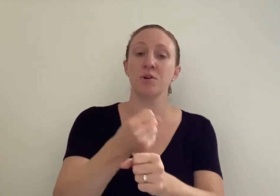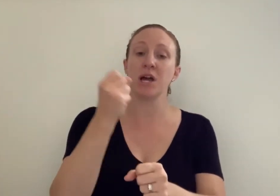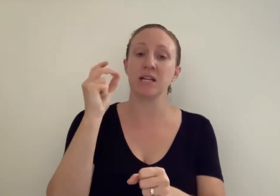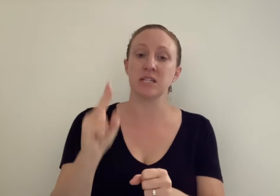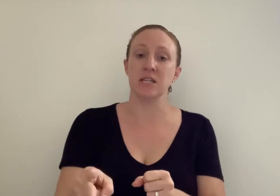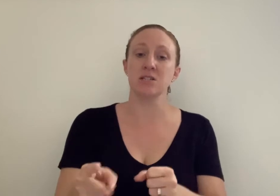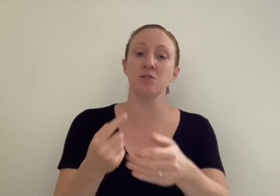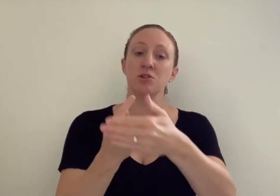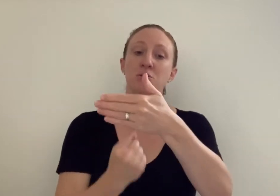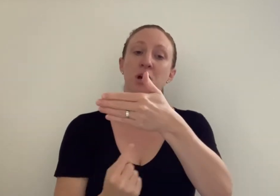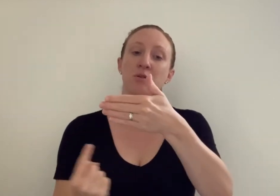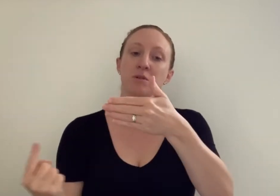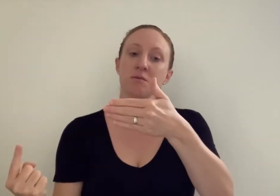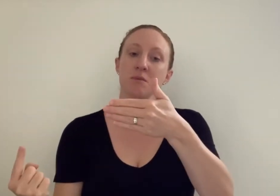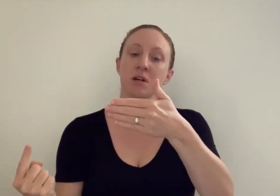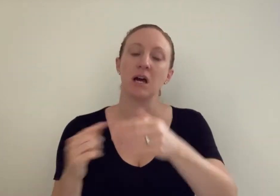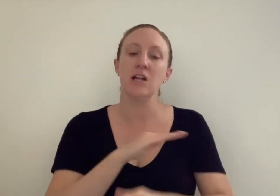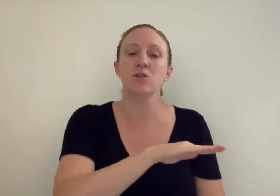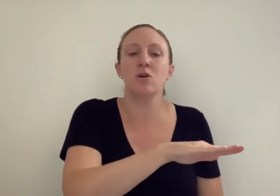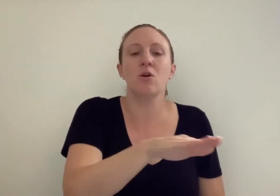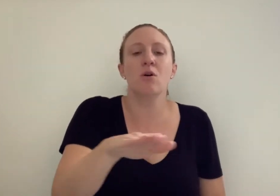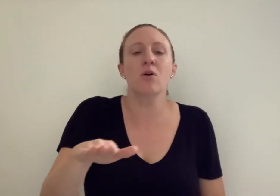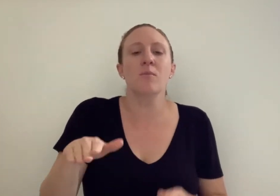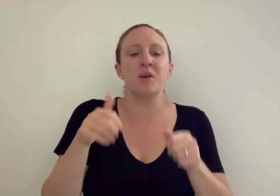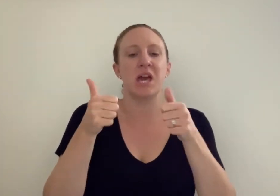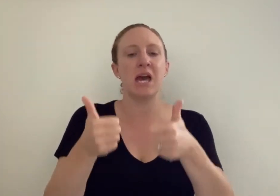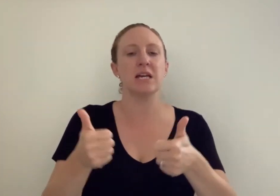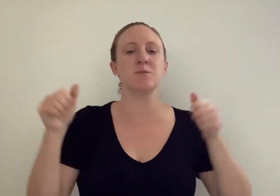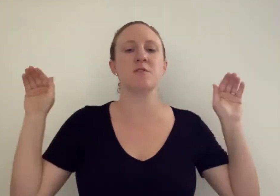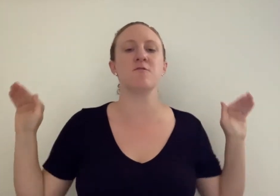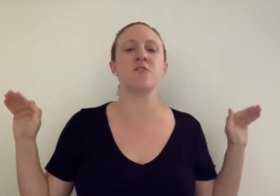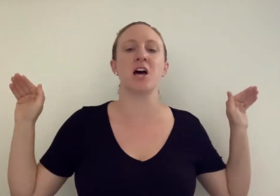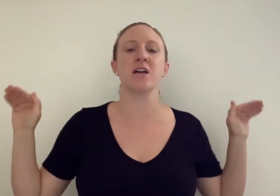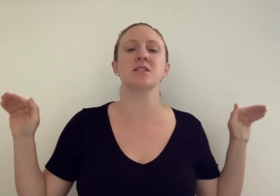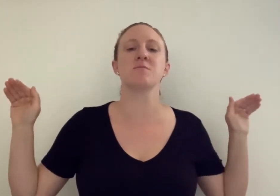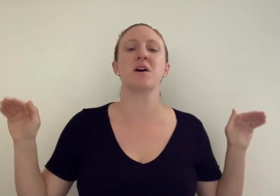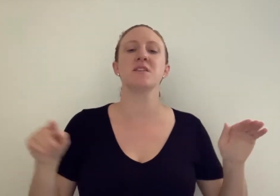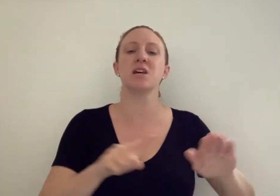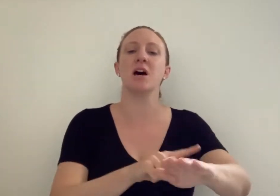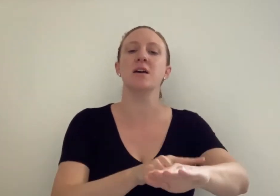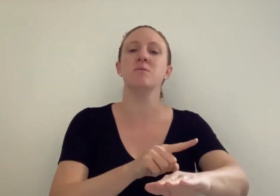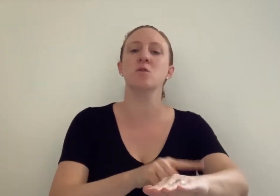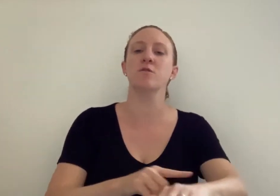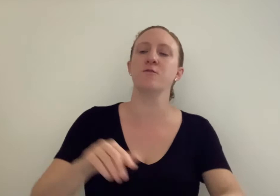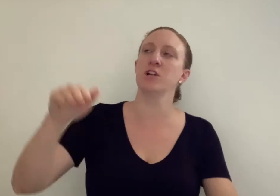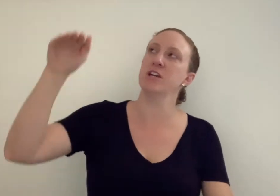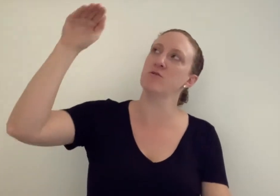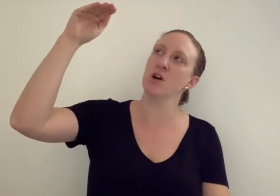practice on your own and you'll all be expert flyers by the time you're fully grown.